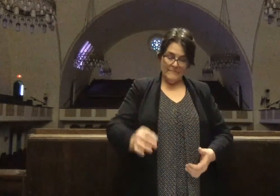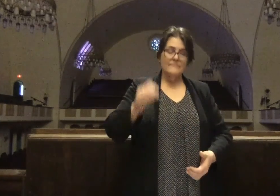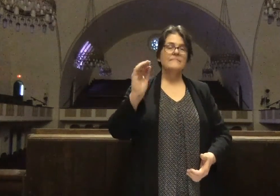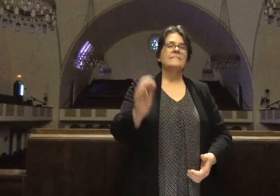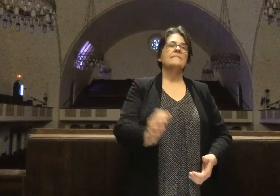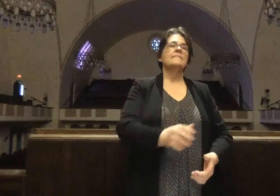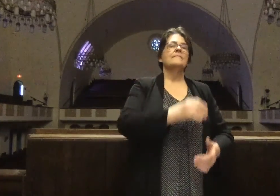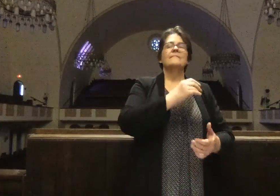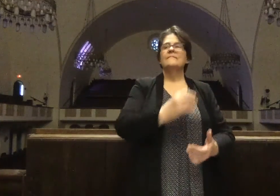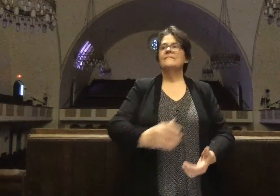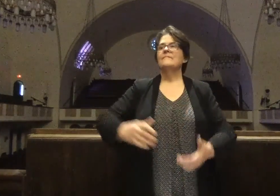another.